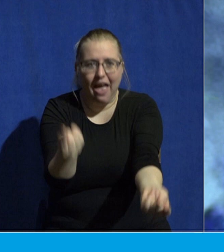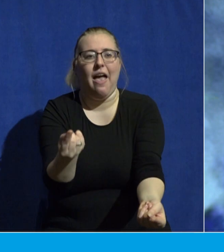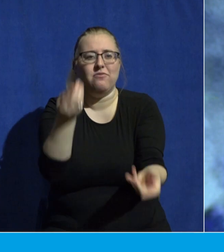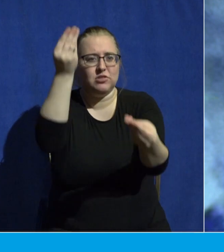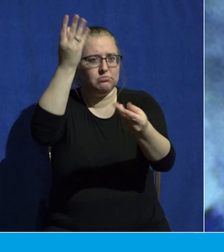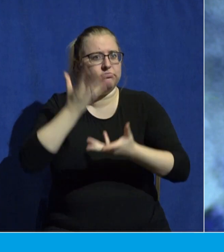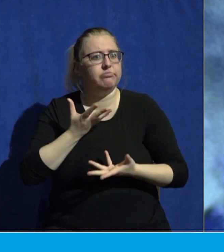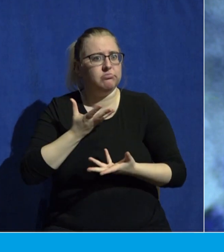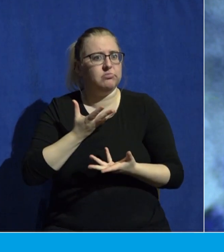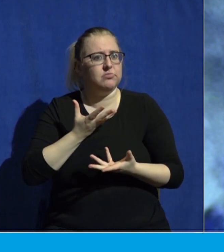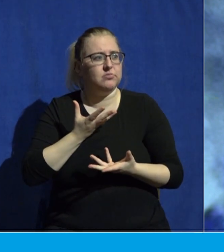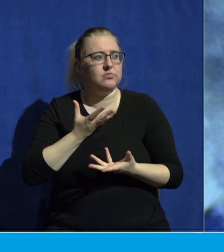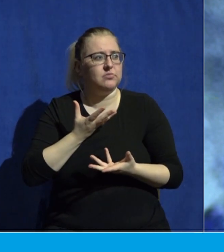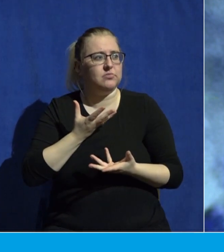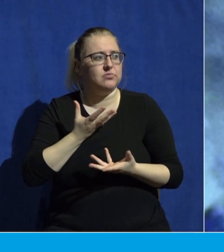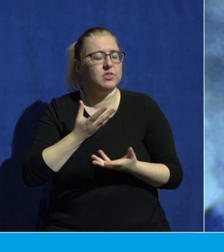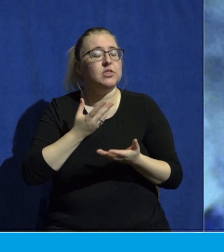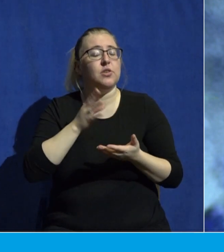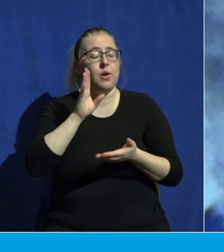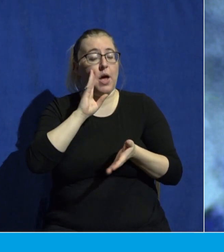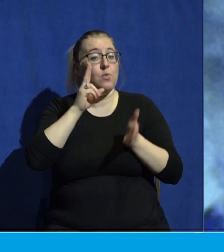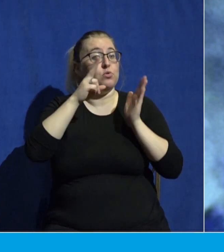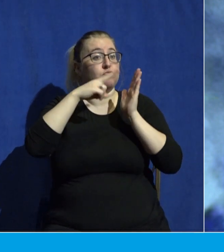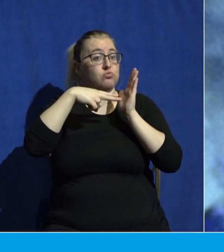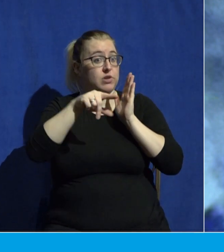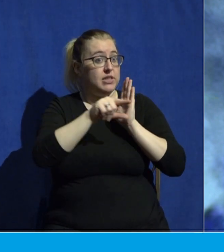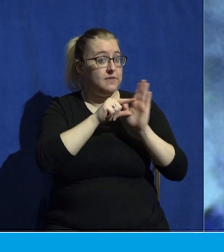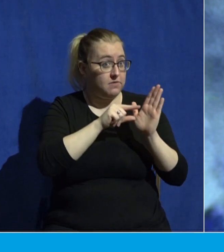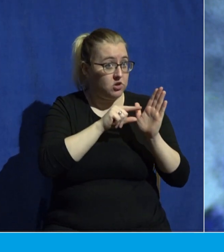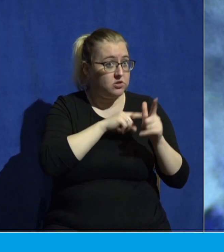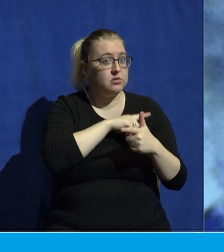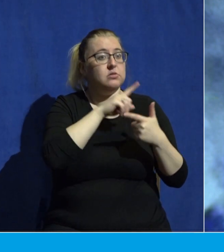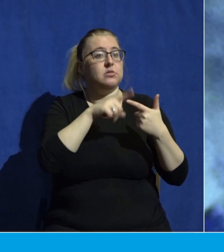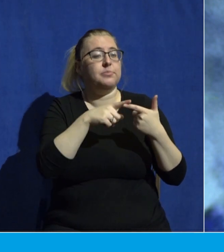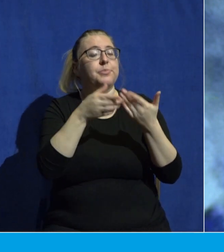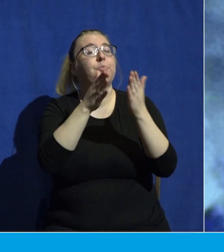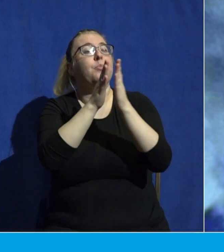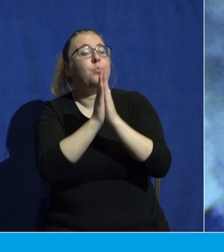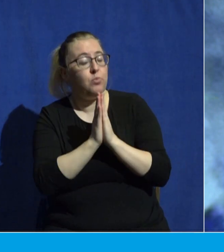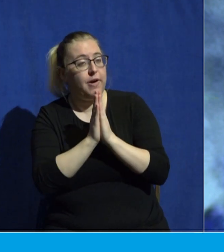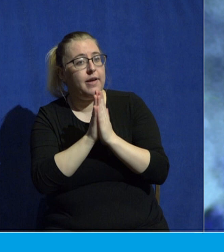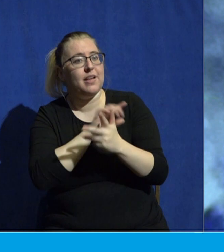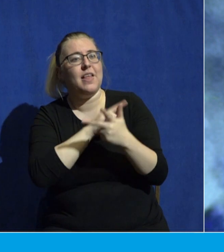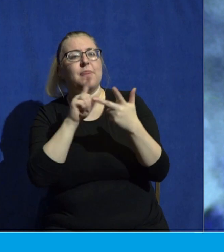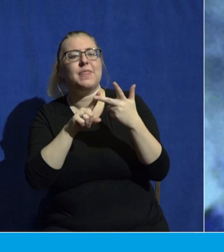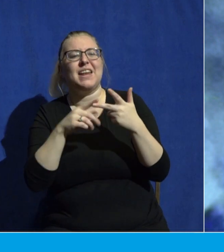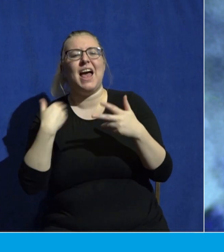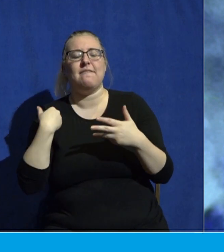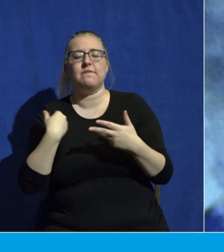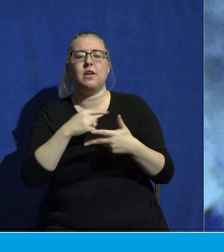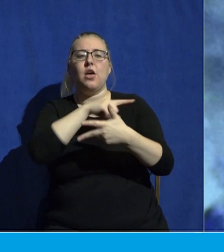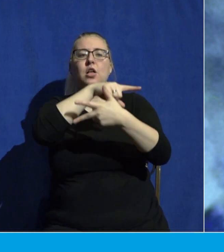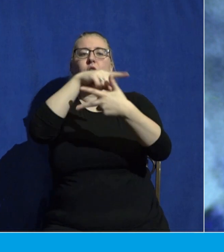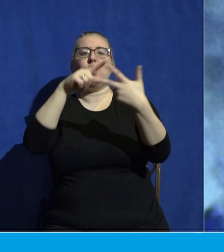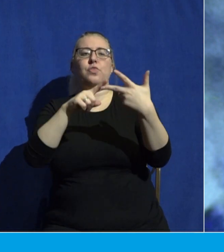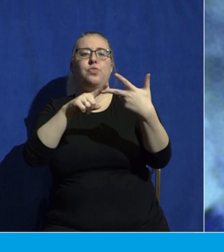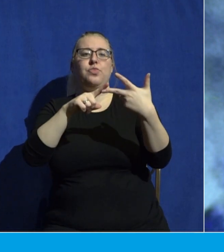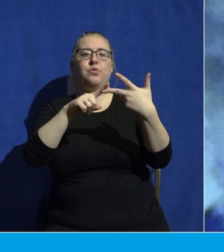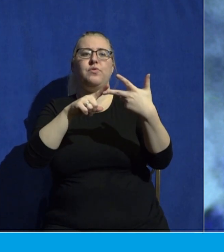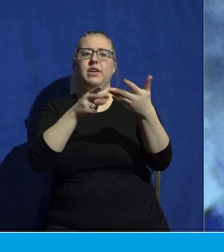I want to read this verse. I want to pray for us. And then I want to spend some time looking at three life-changing truths from